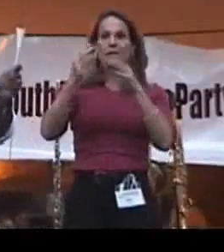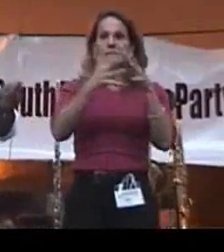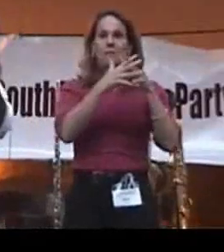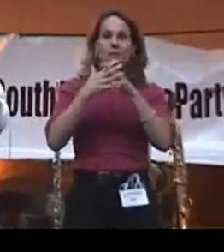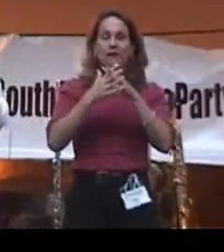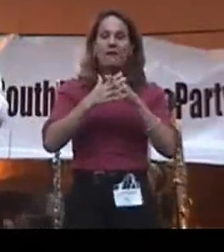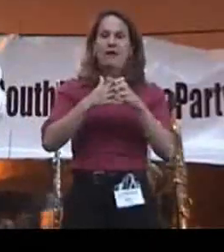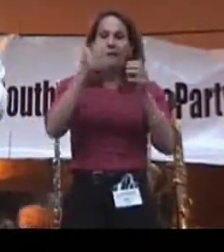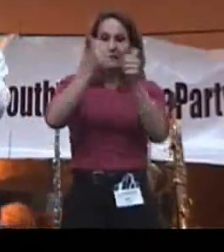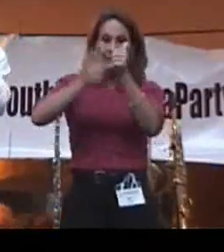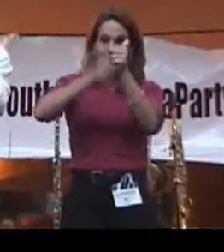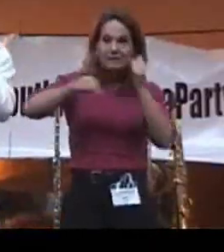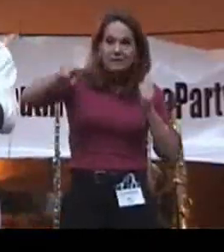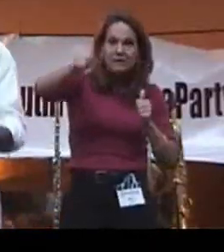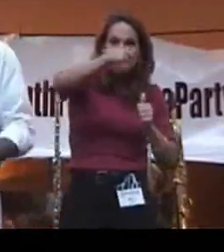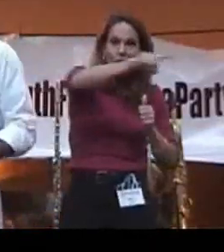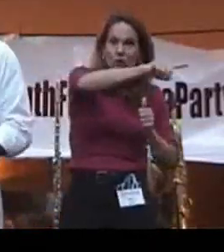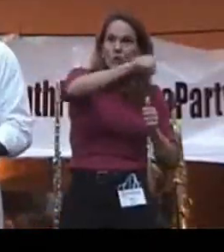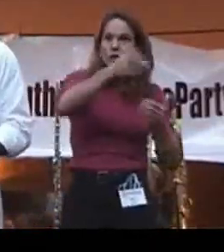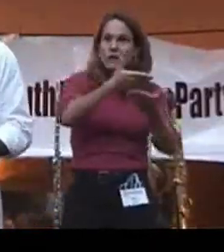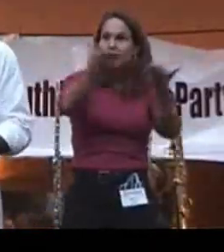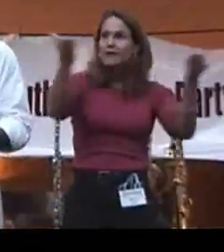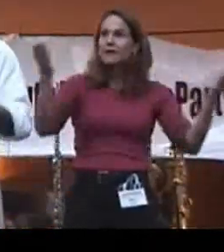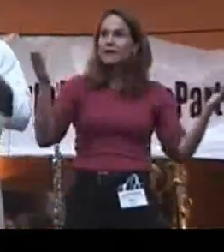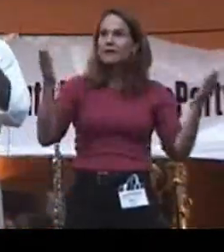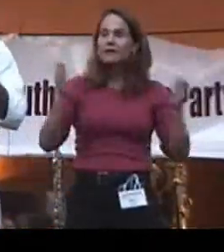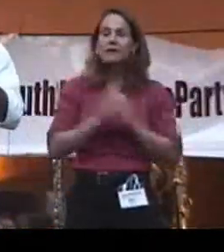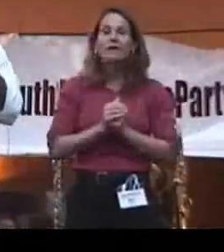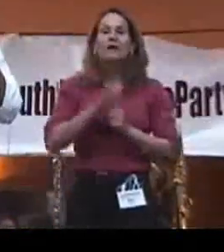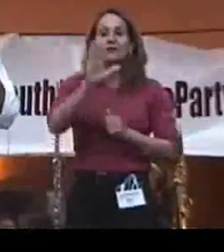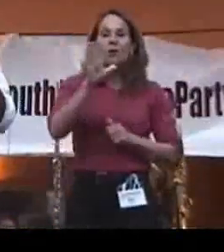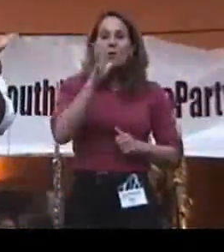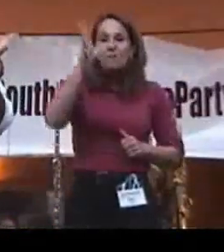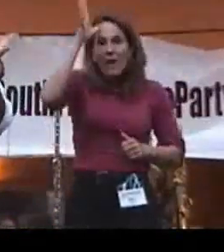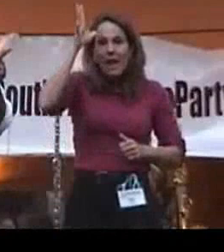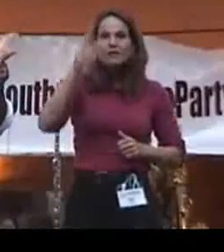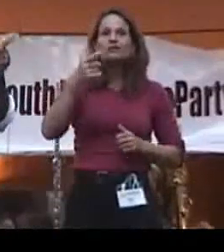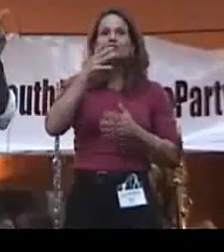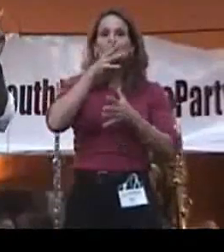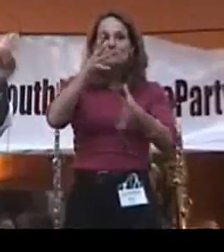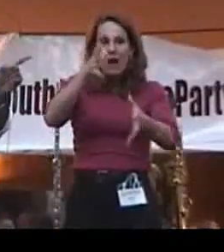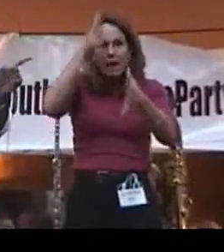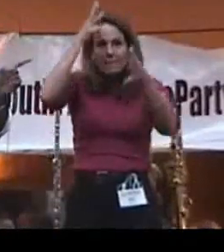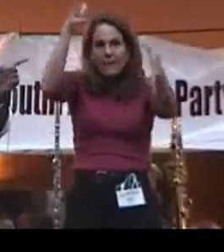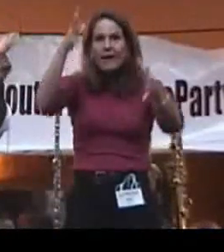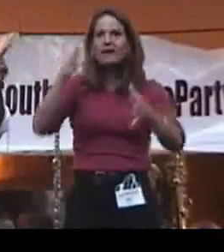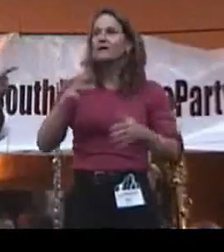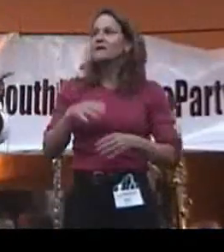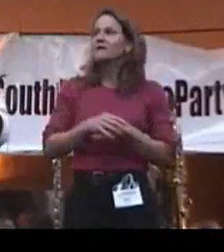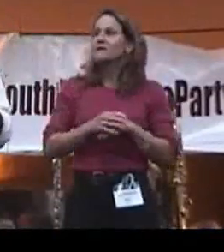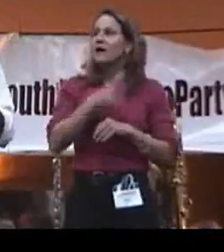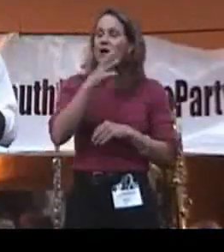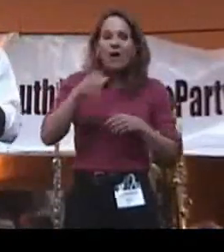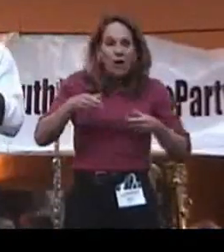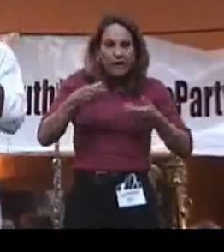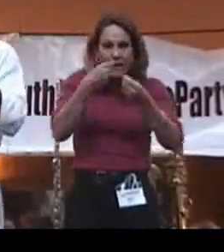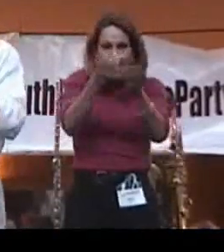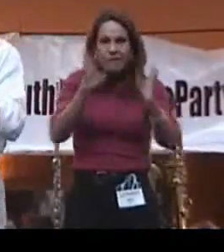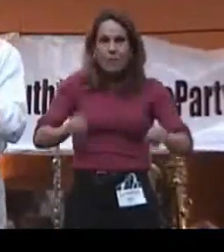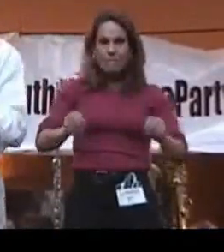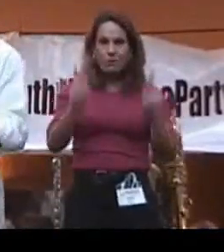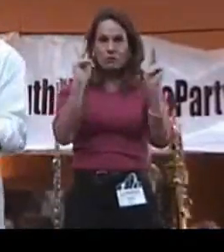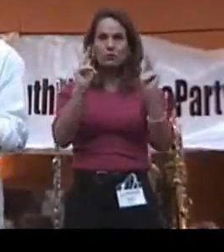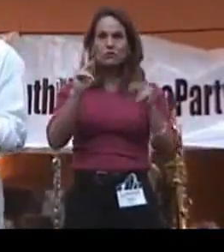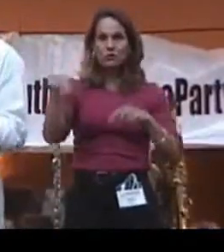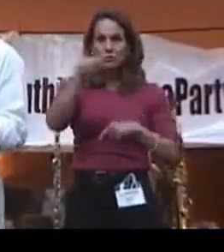each and every one of you that are standing out here right now, and your parents and your grandparents that afforded you those opportunities where